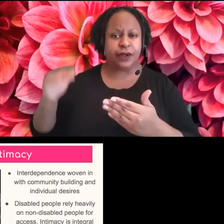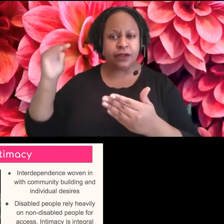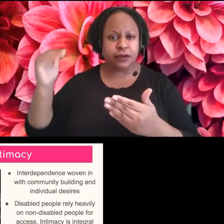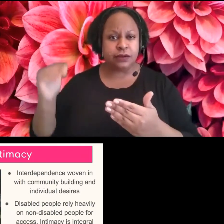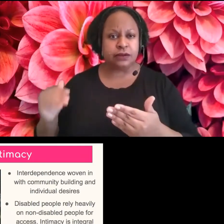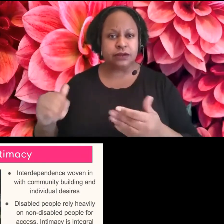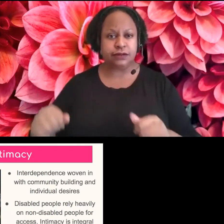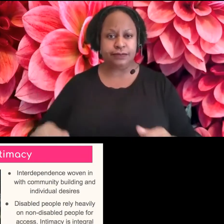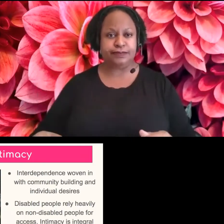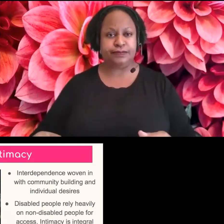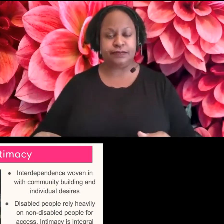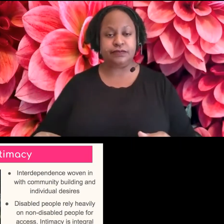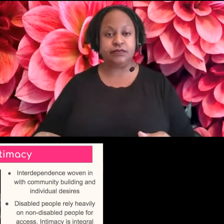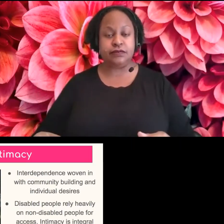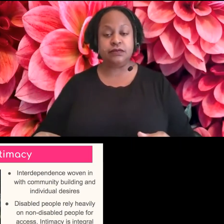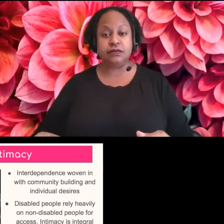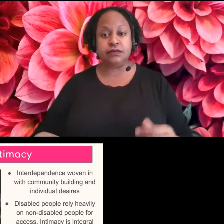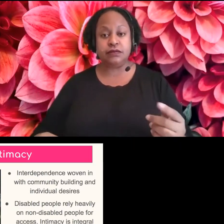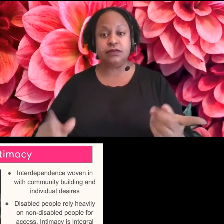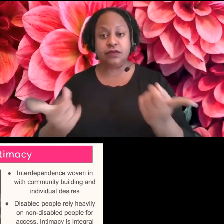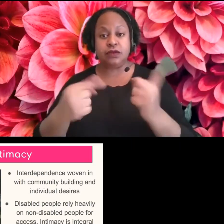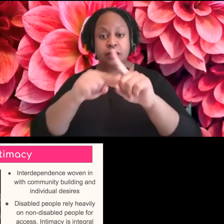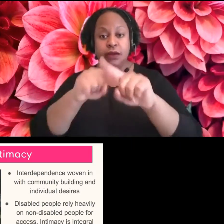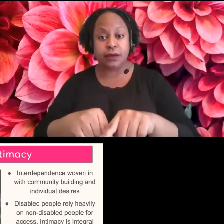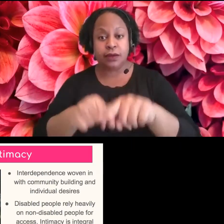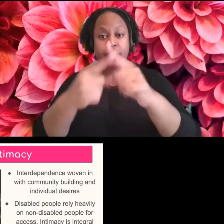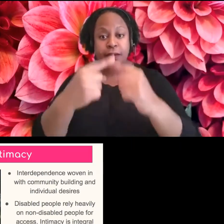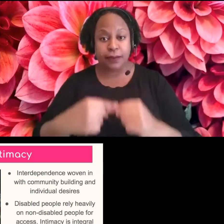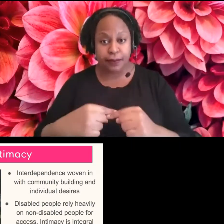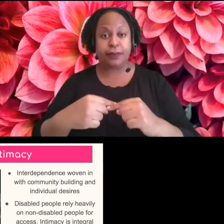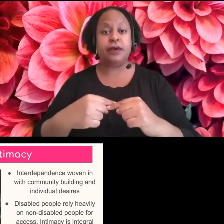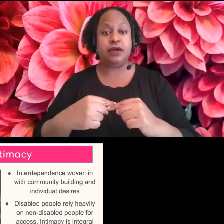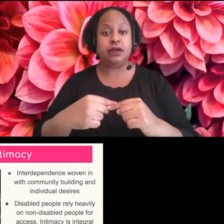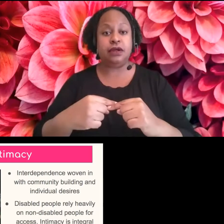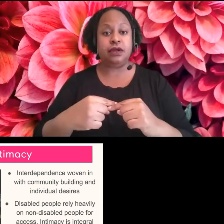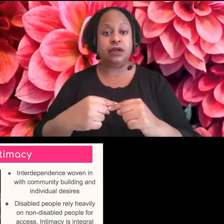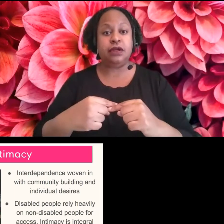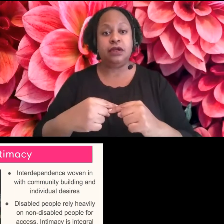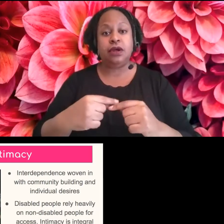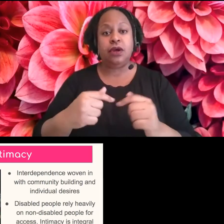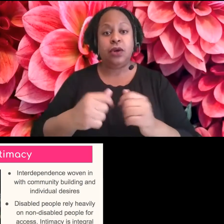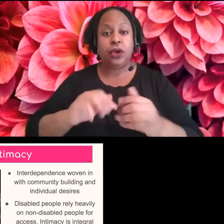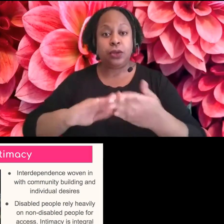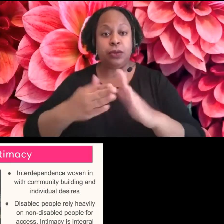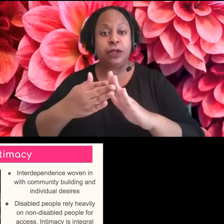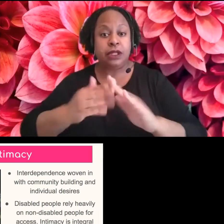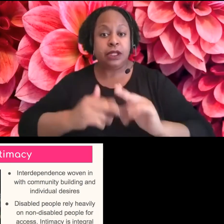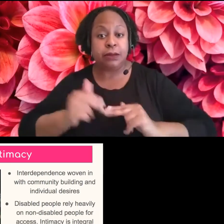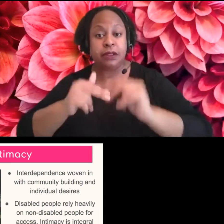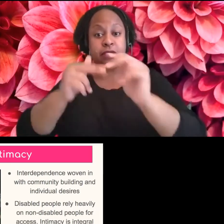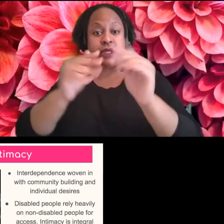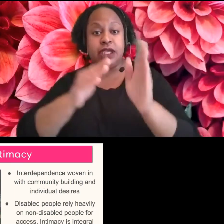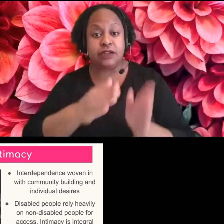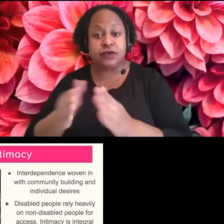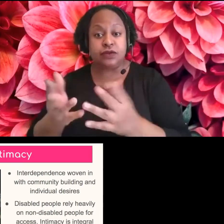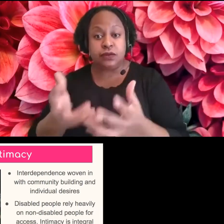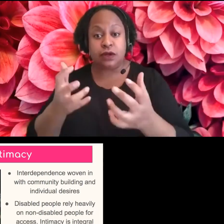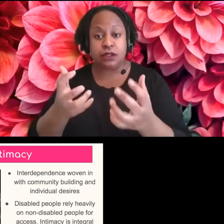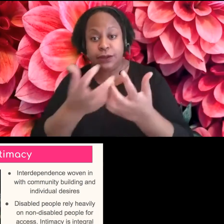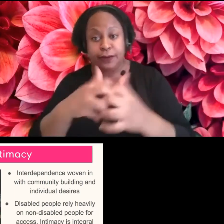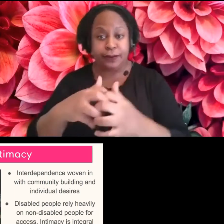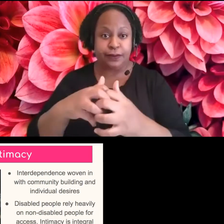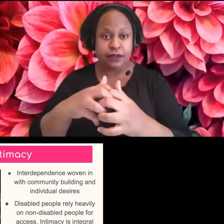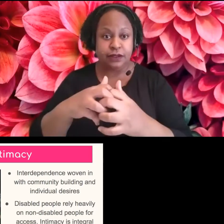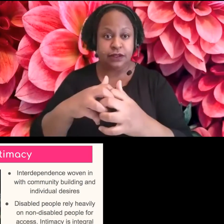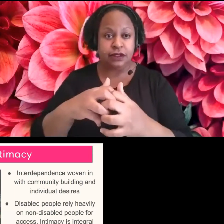woven with community building and individual desires. On the left of the screen, you'll see a photo of this